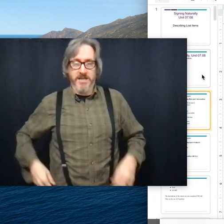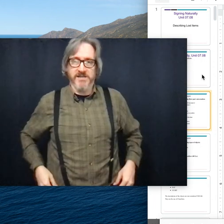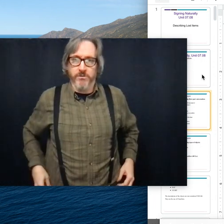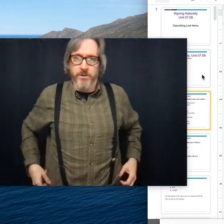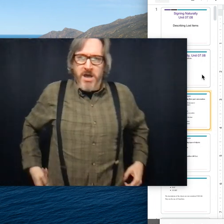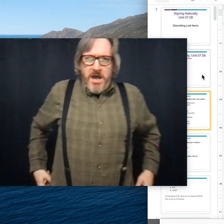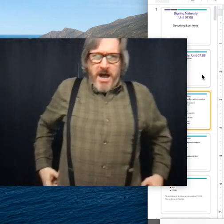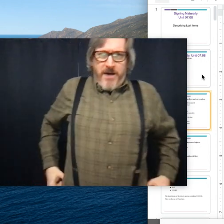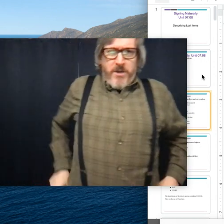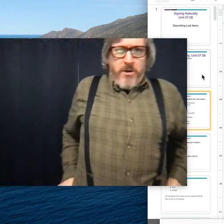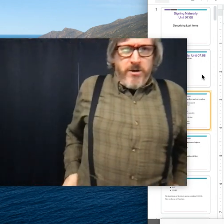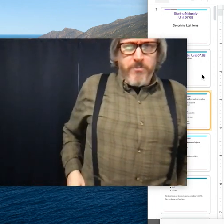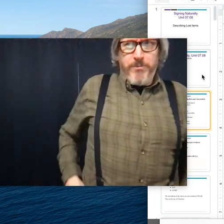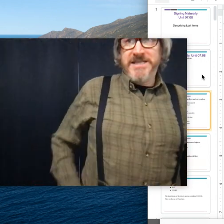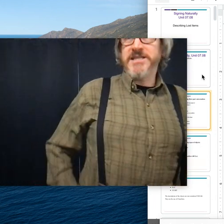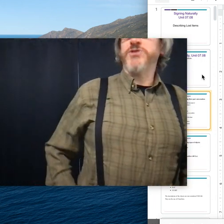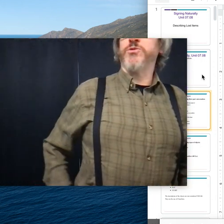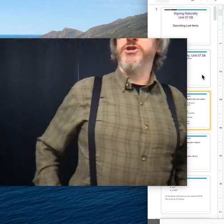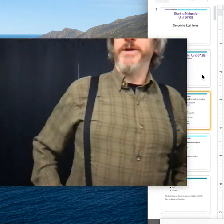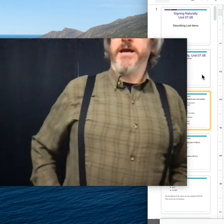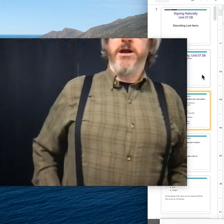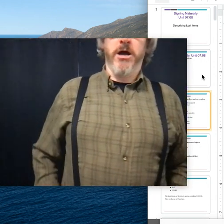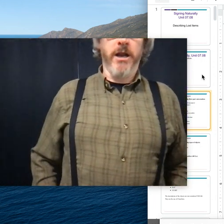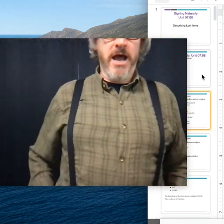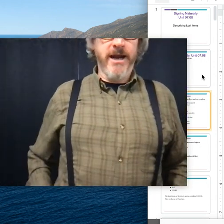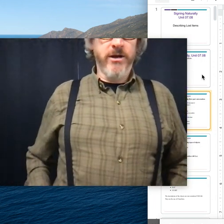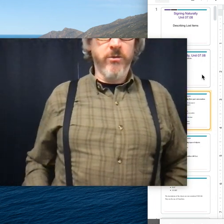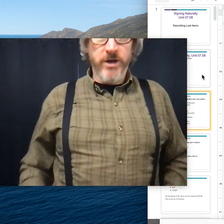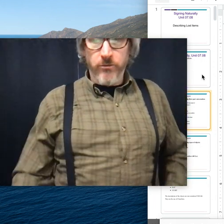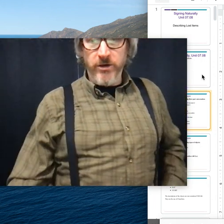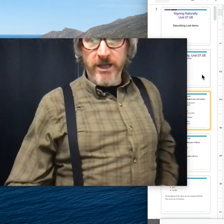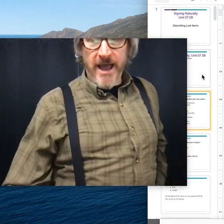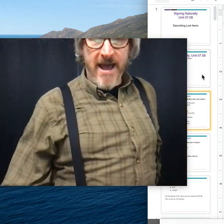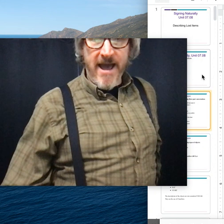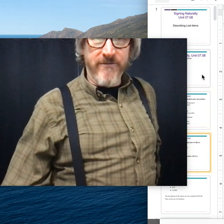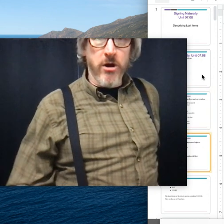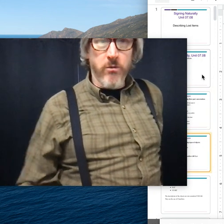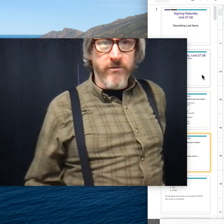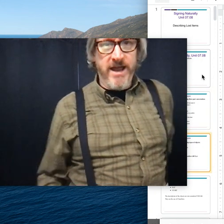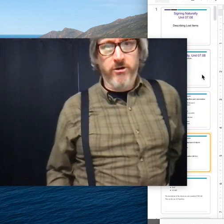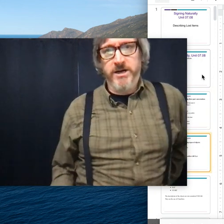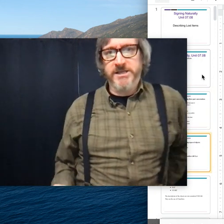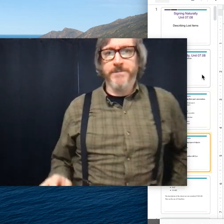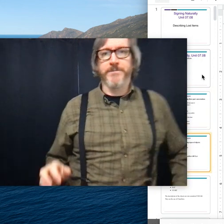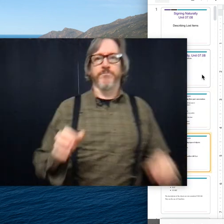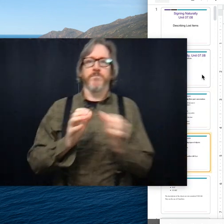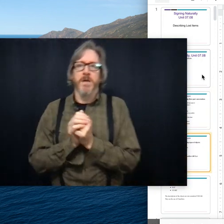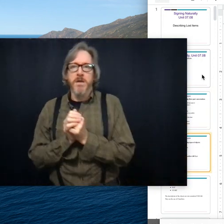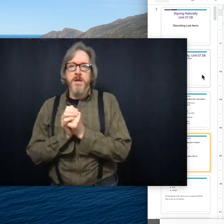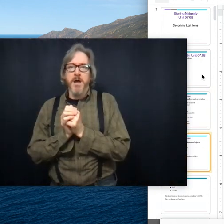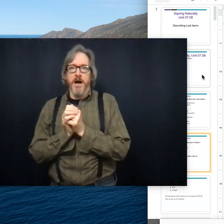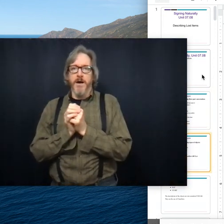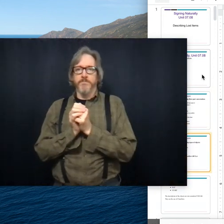this in the classroom. But since we're doing it online, we don't really have to go that crazy.